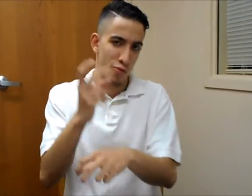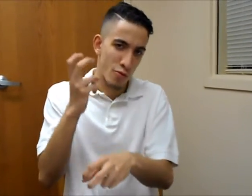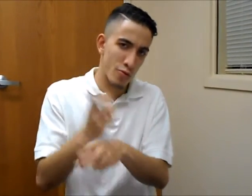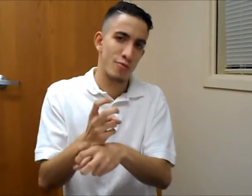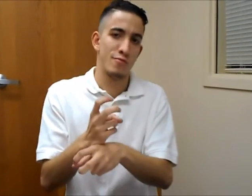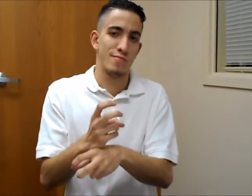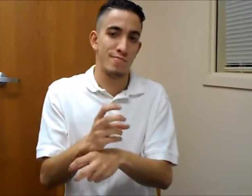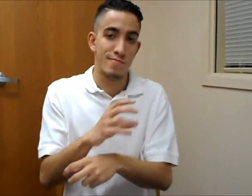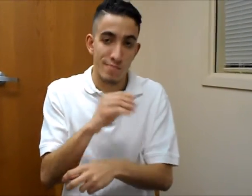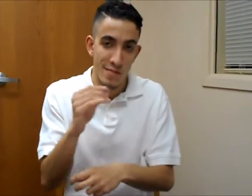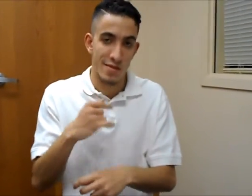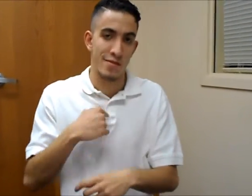I will work hard.